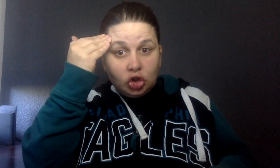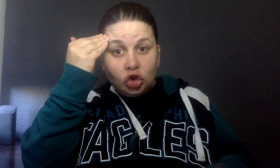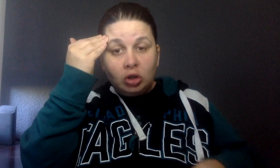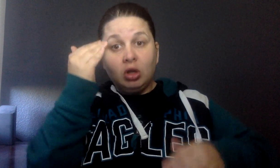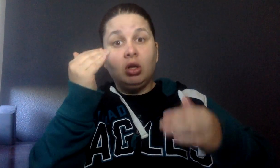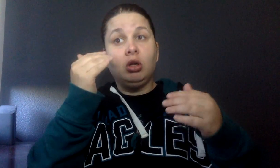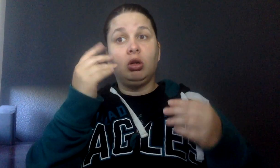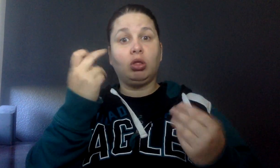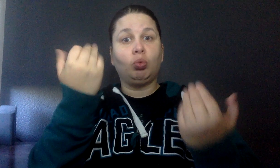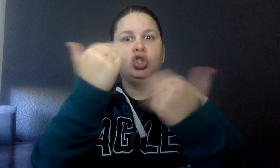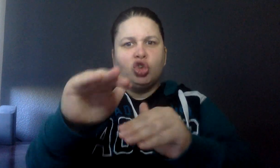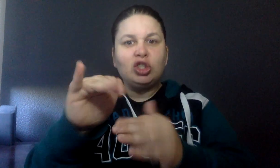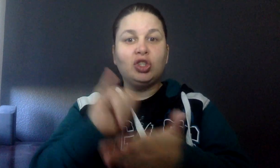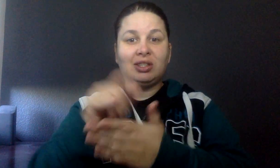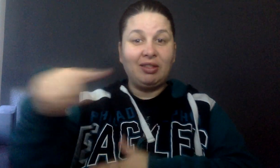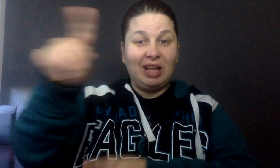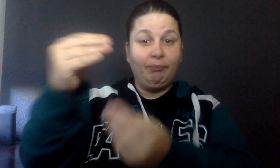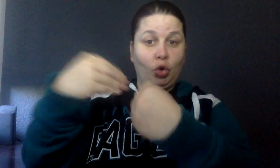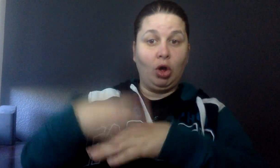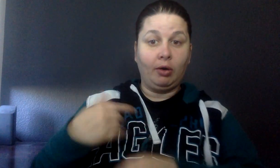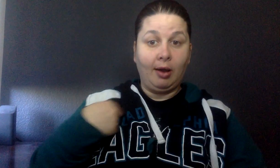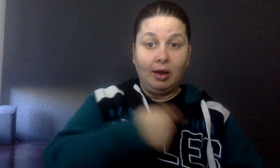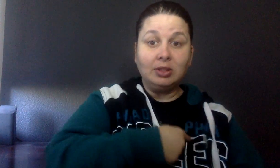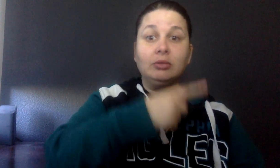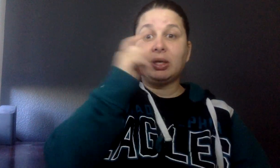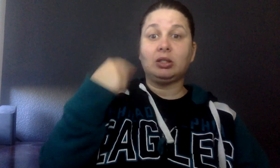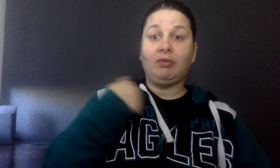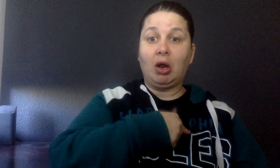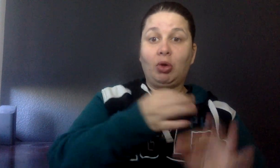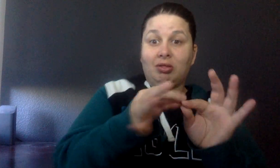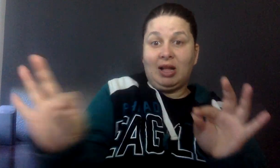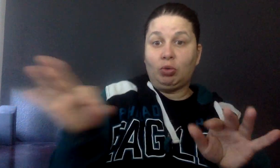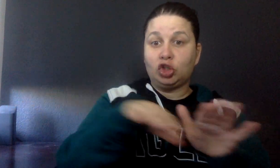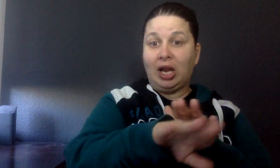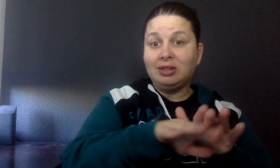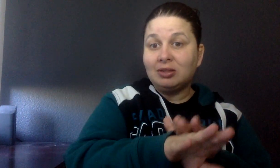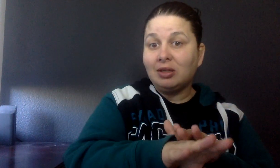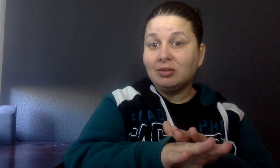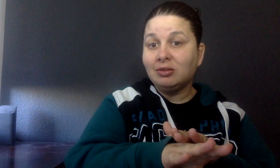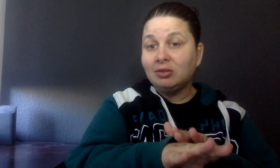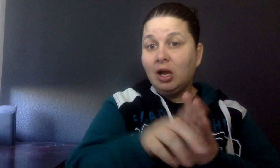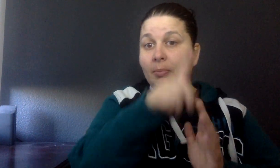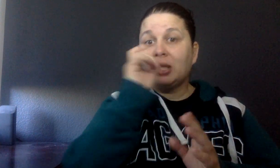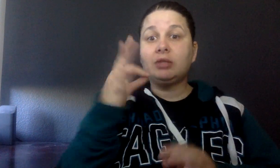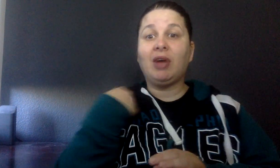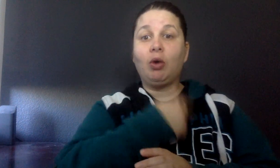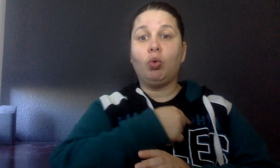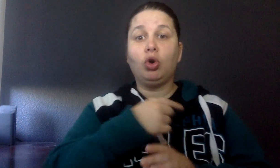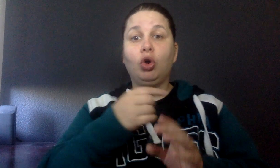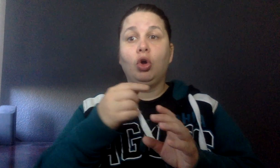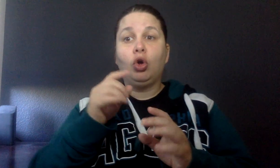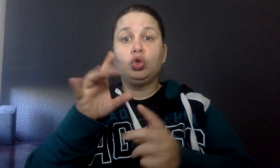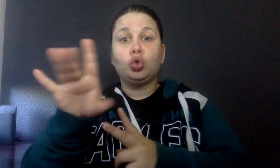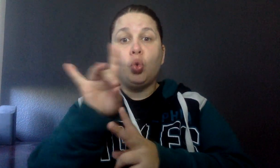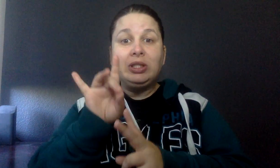restrictions that they put on us because of our language access. It's about 20